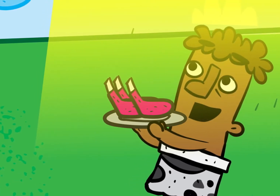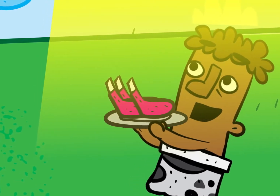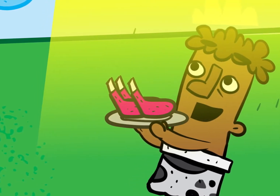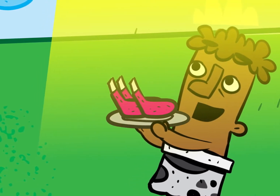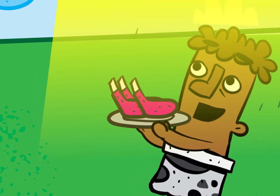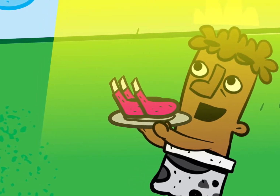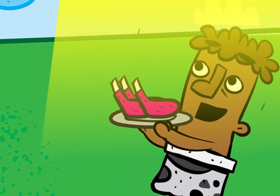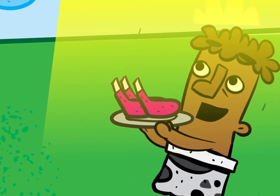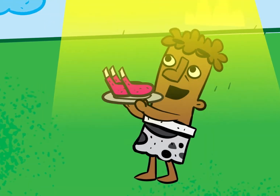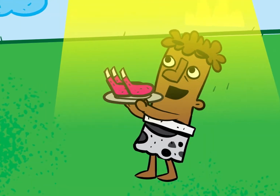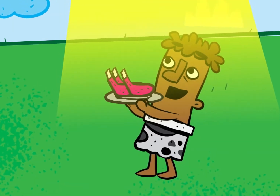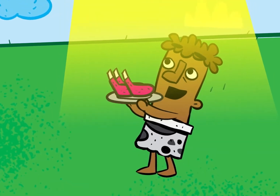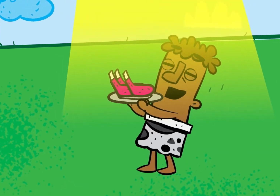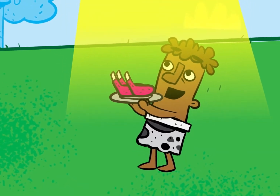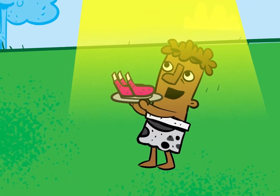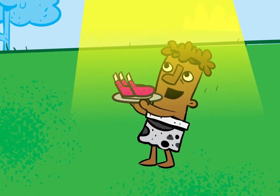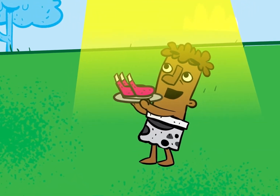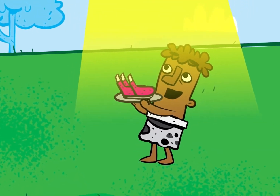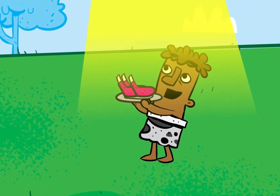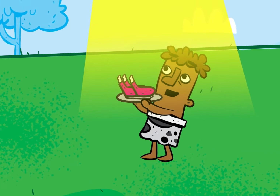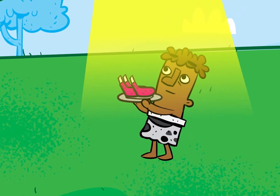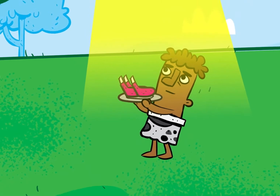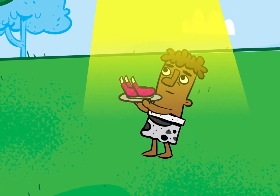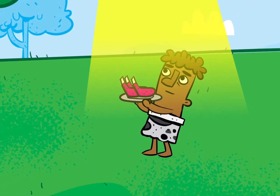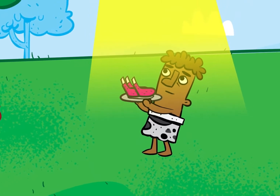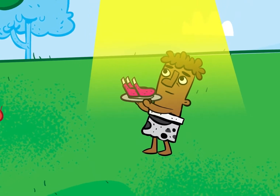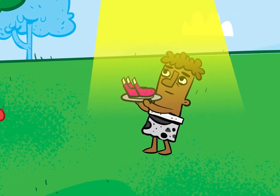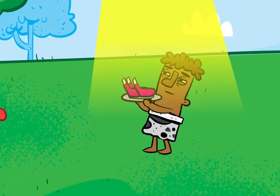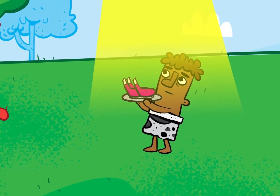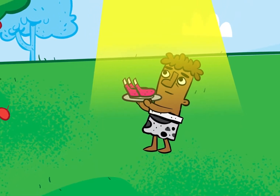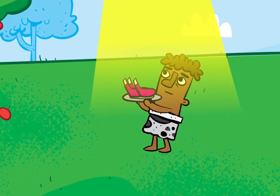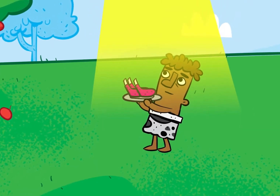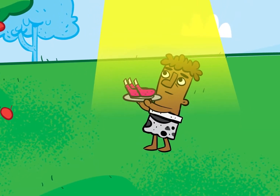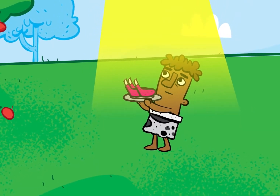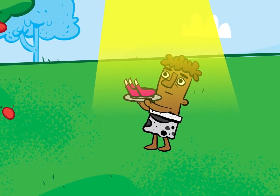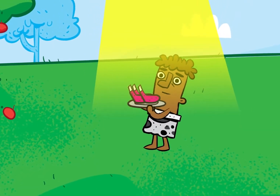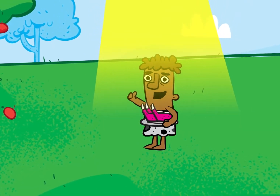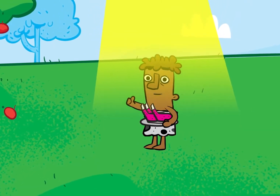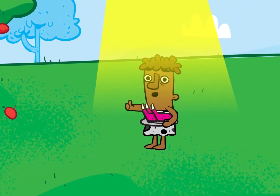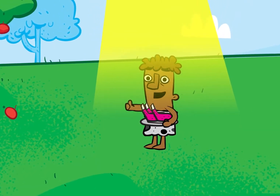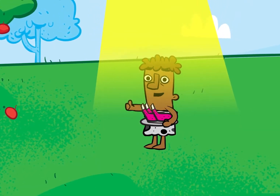gift because he had given the best of what he had all right